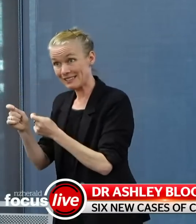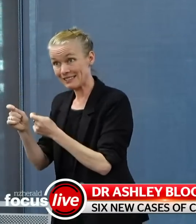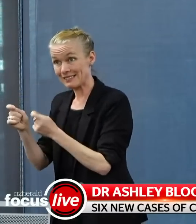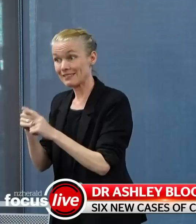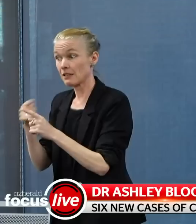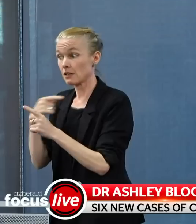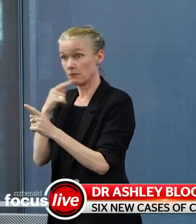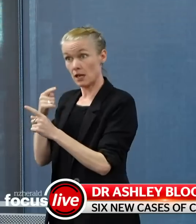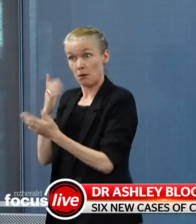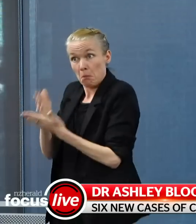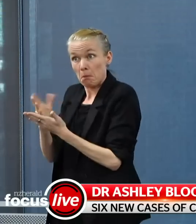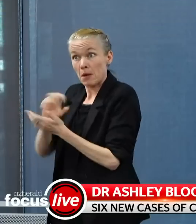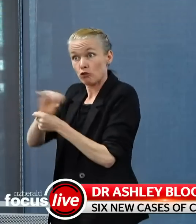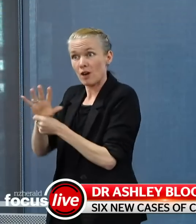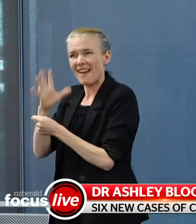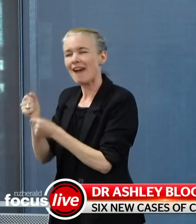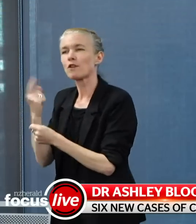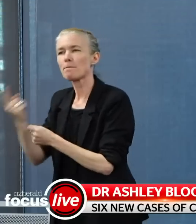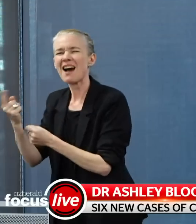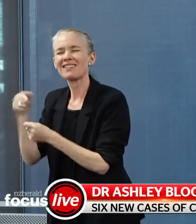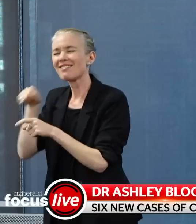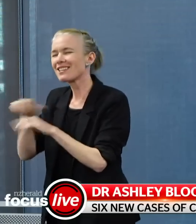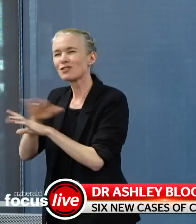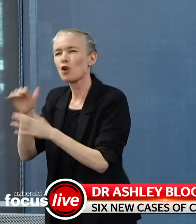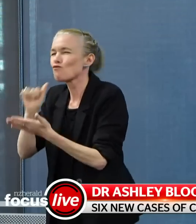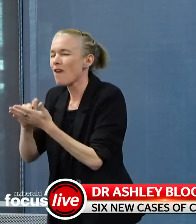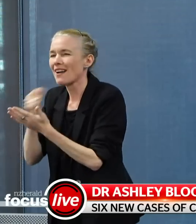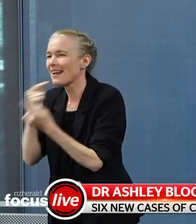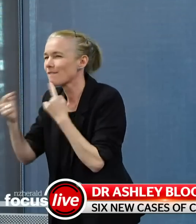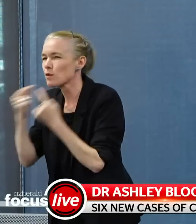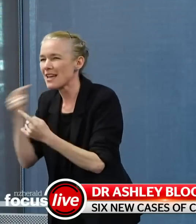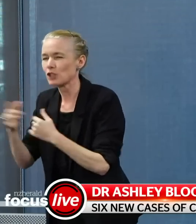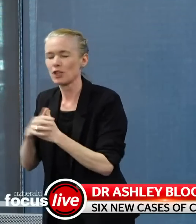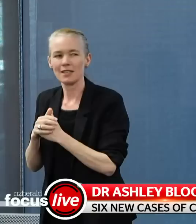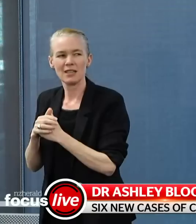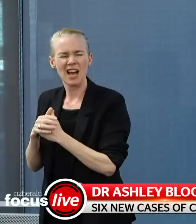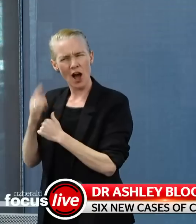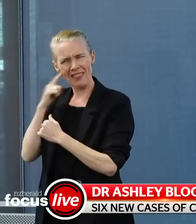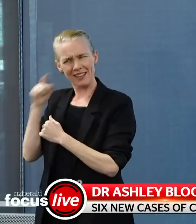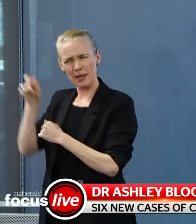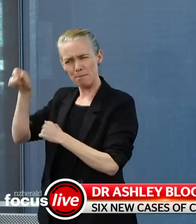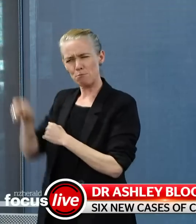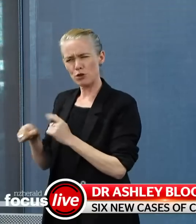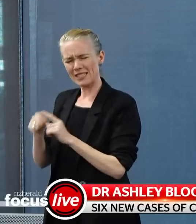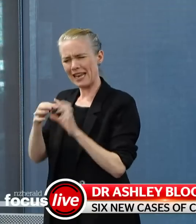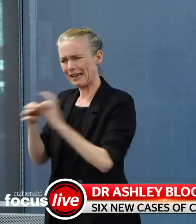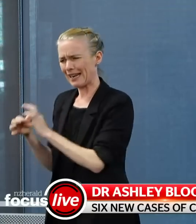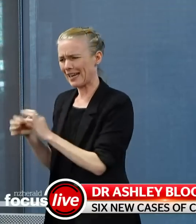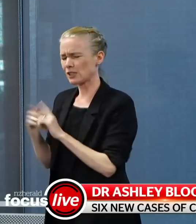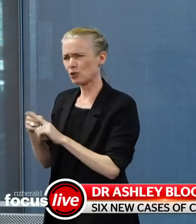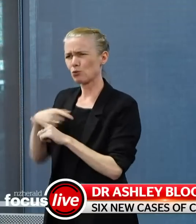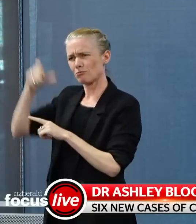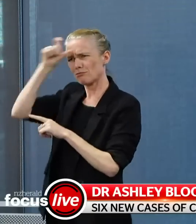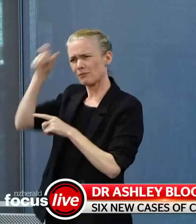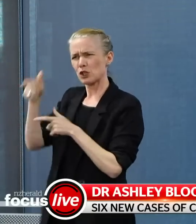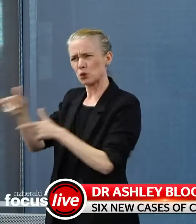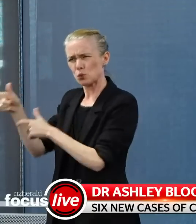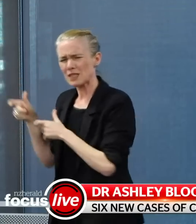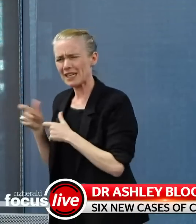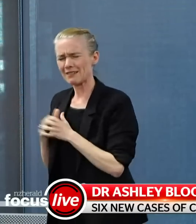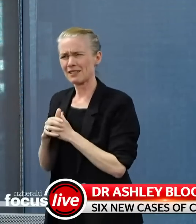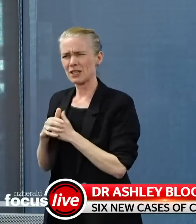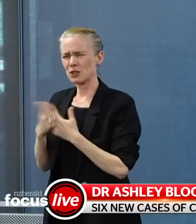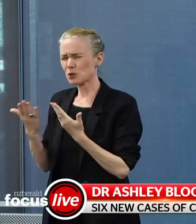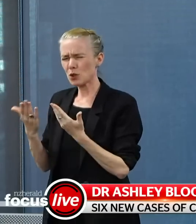We're wondering if you can confirm why and where he was tested in the first place, and how many of his close contacts were notified